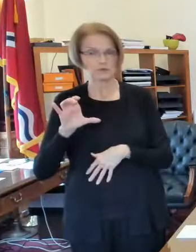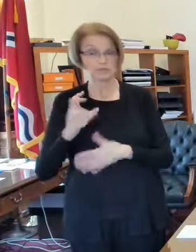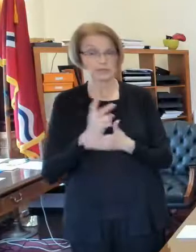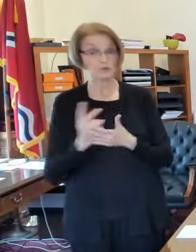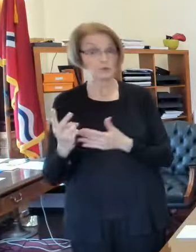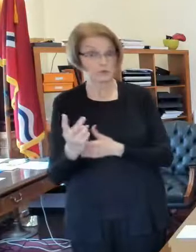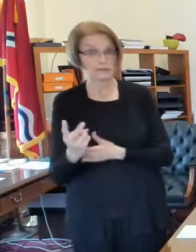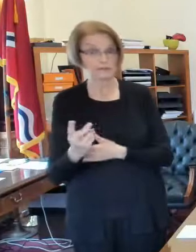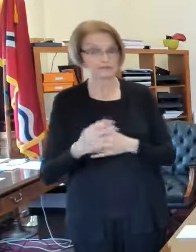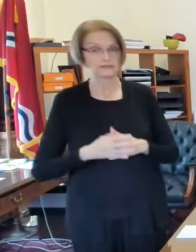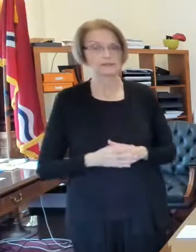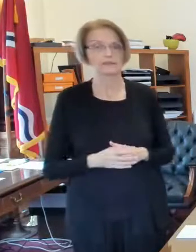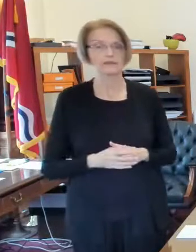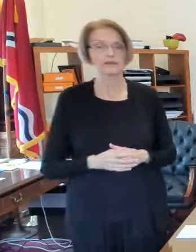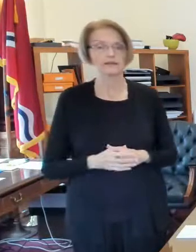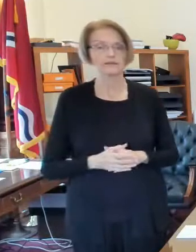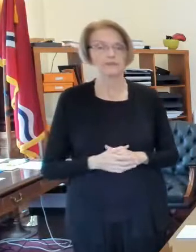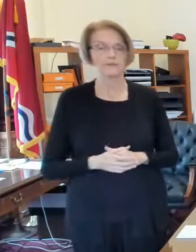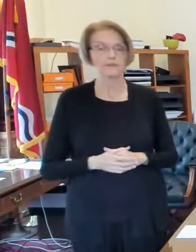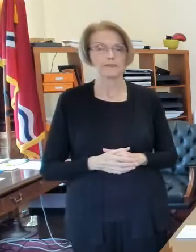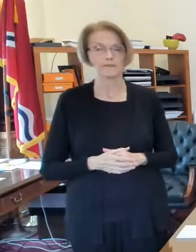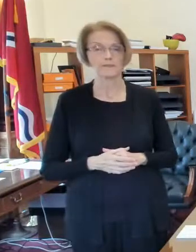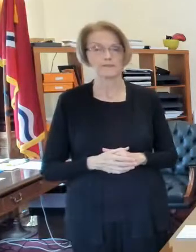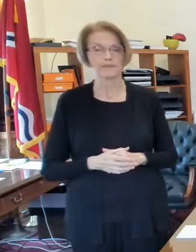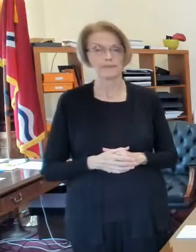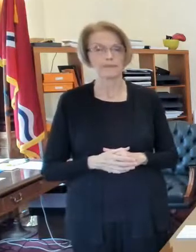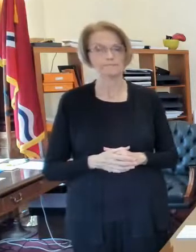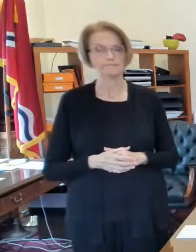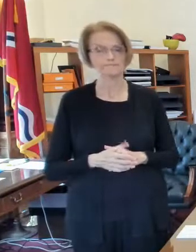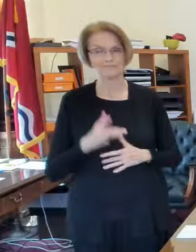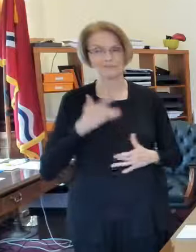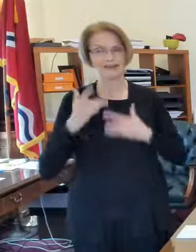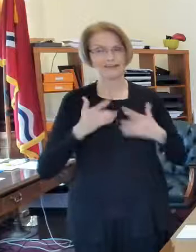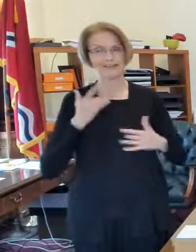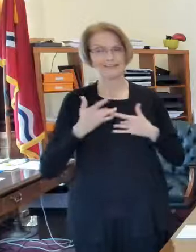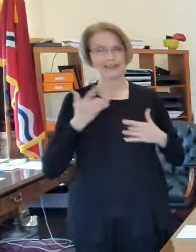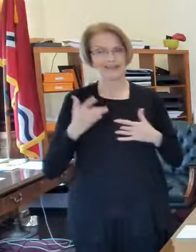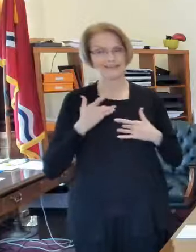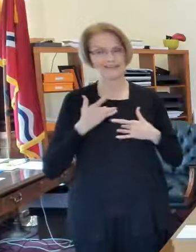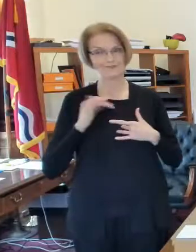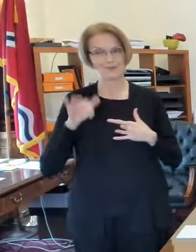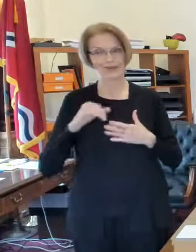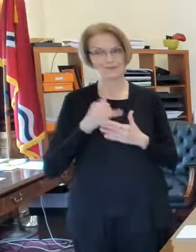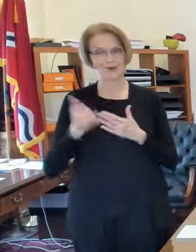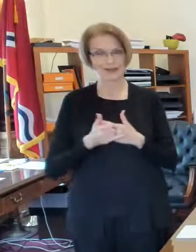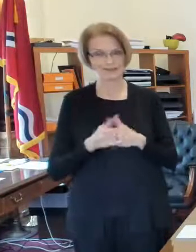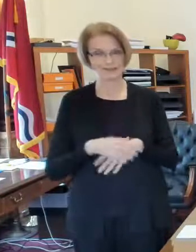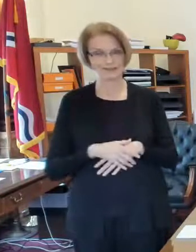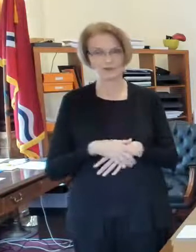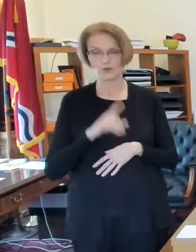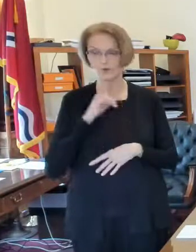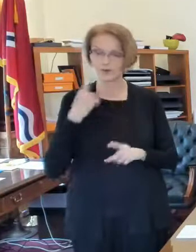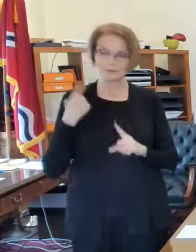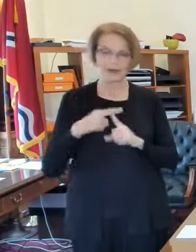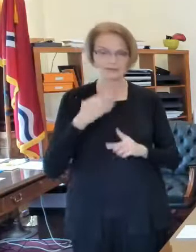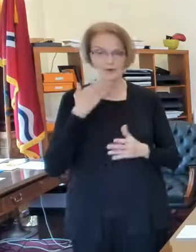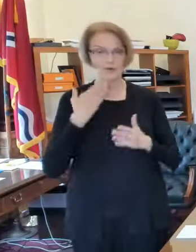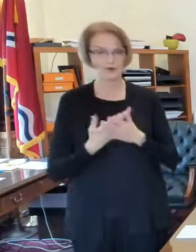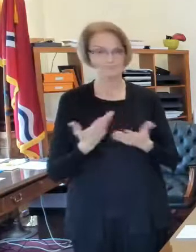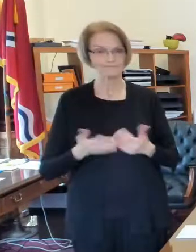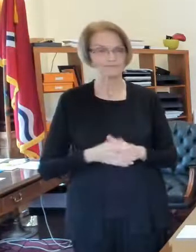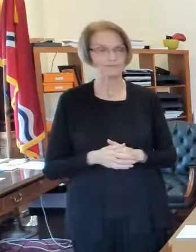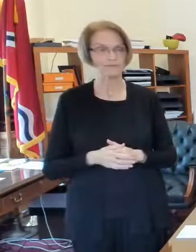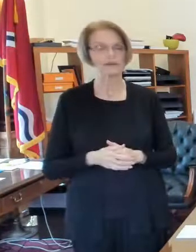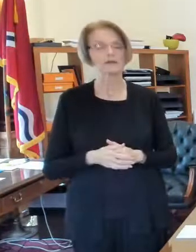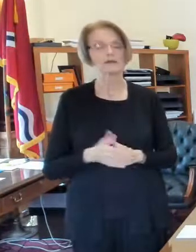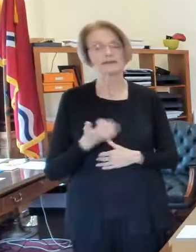couple of weeks here and um so we're we're excited that we're able to do that i think it'll be a real positive thing so